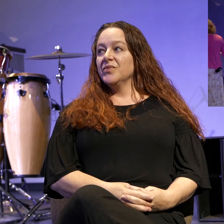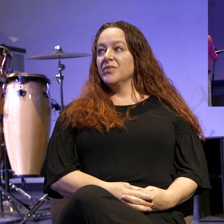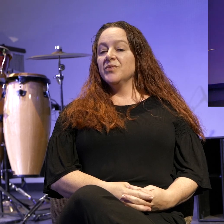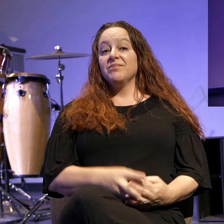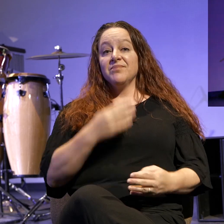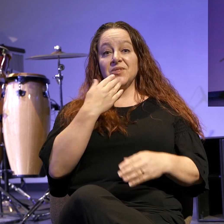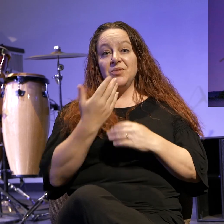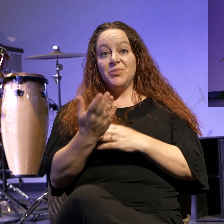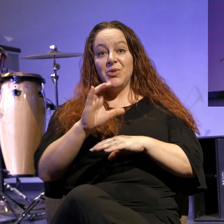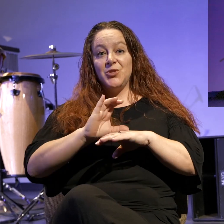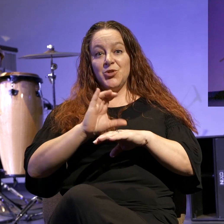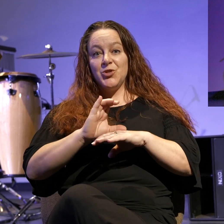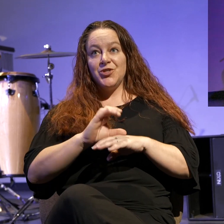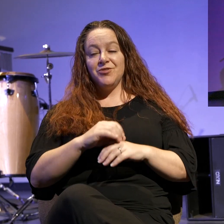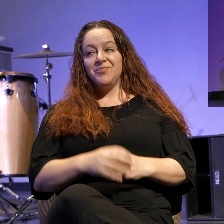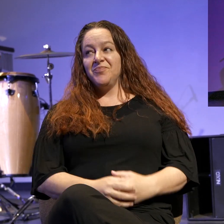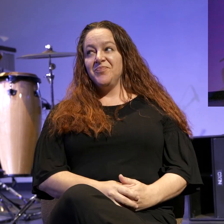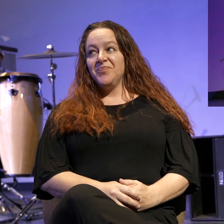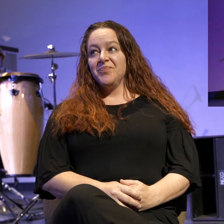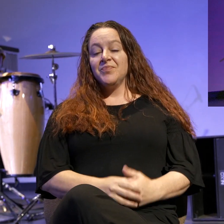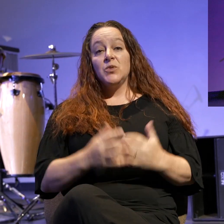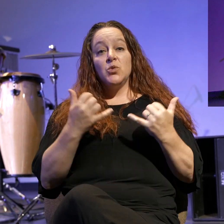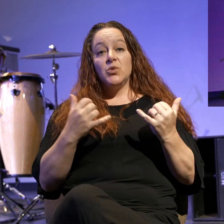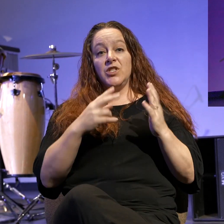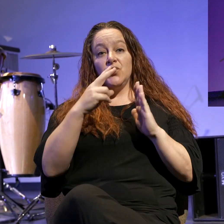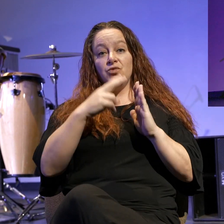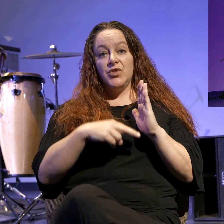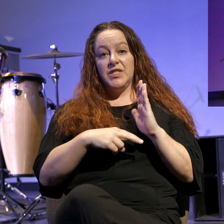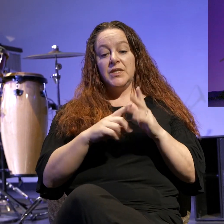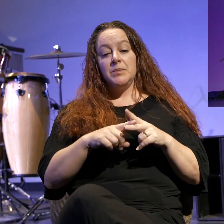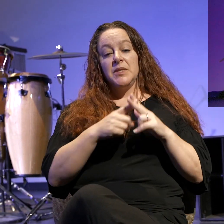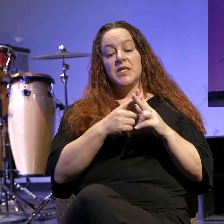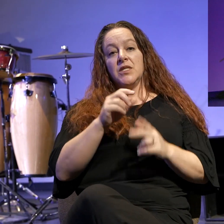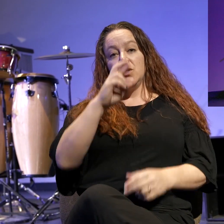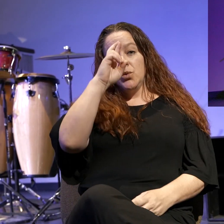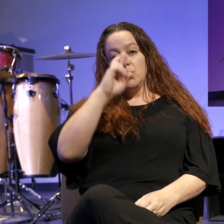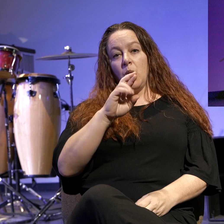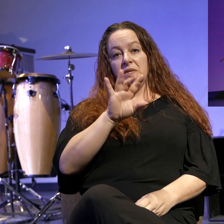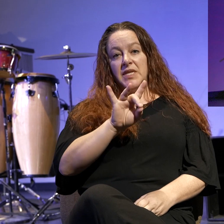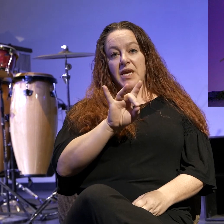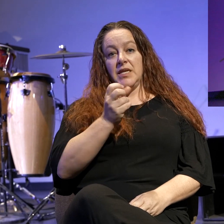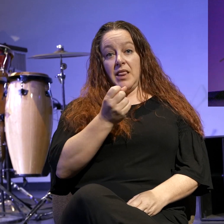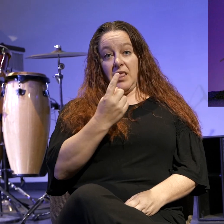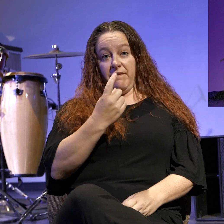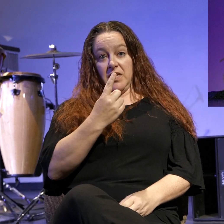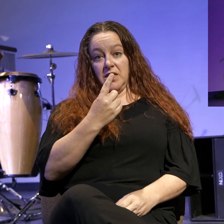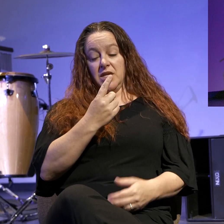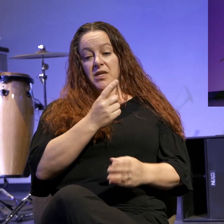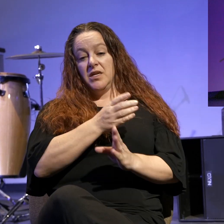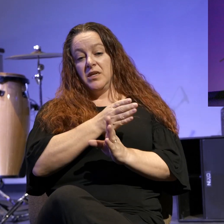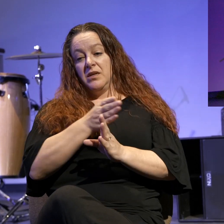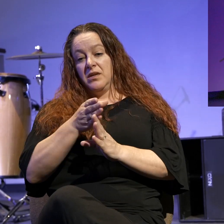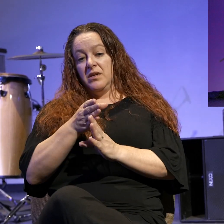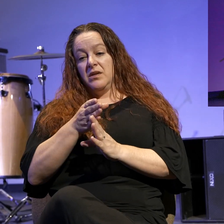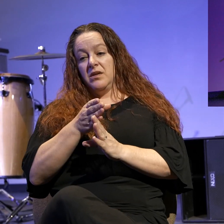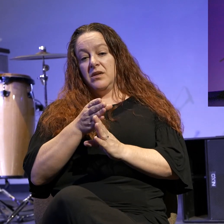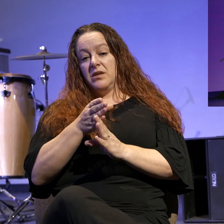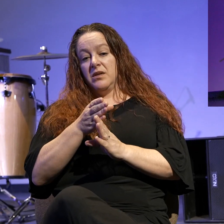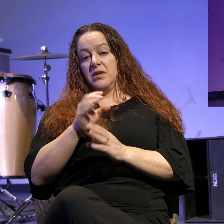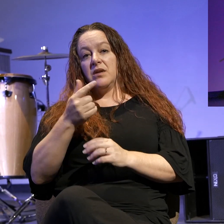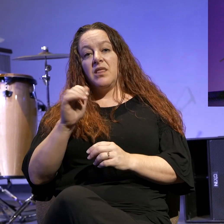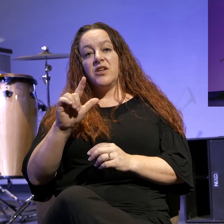Good morning, Church. Today's reading begins at Romans 8, 11, followed by